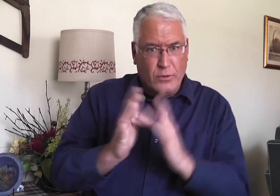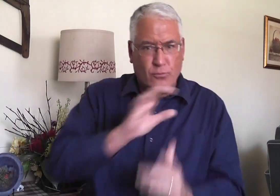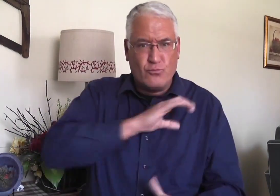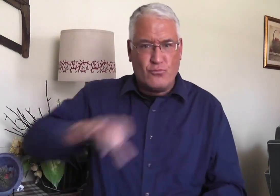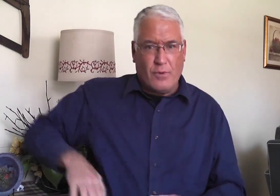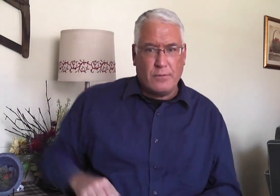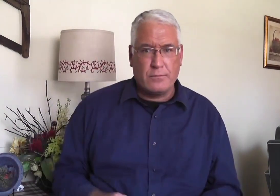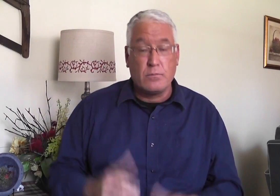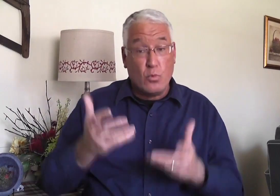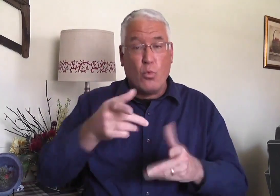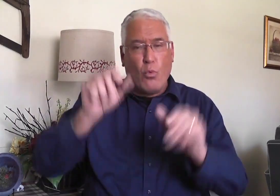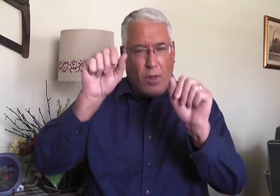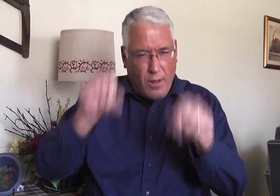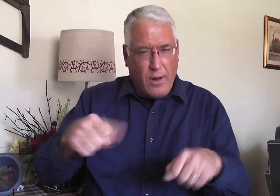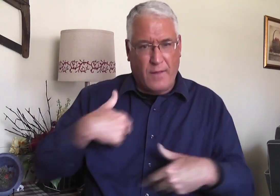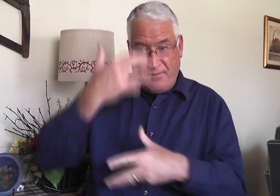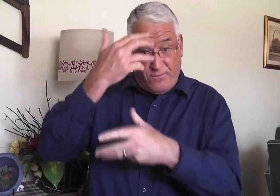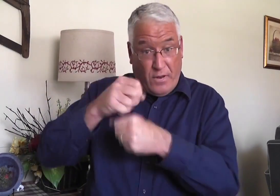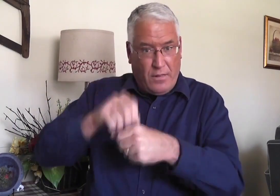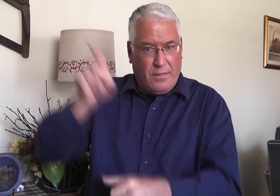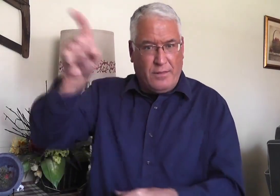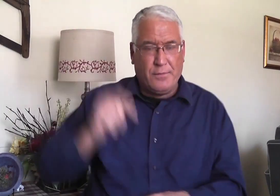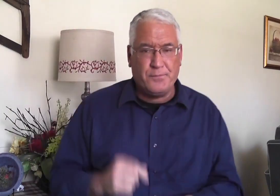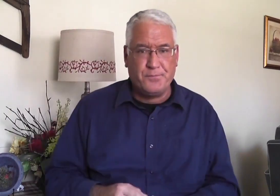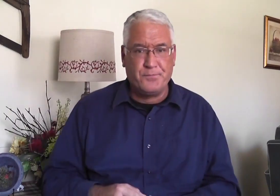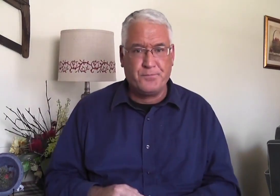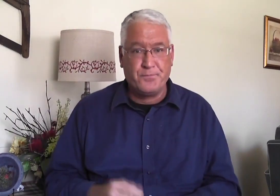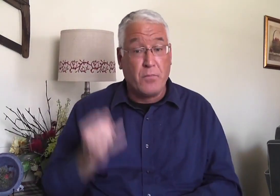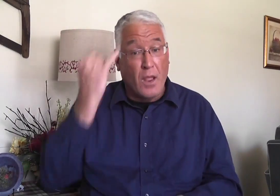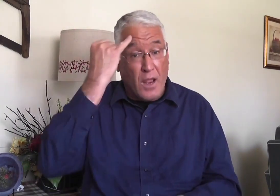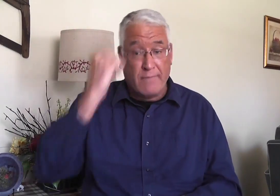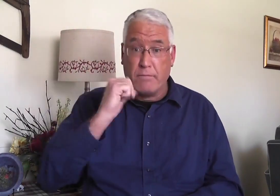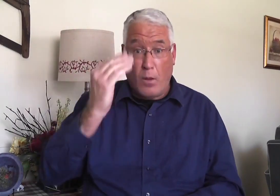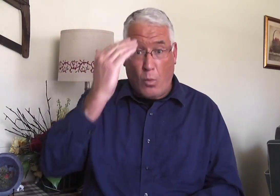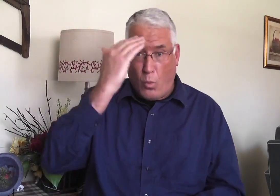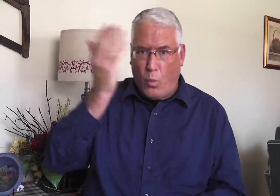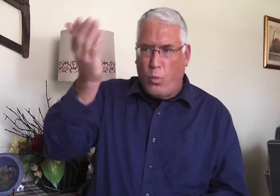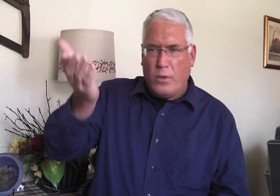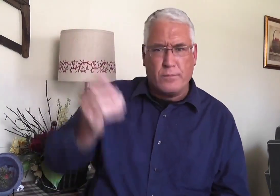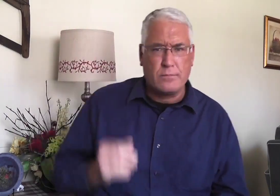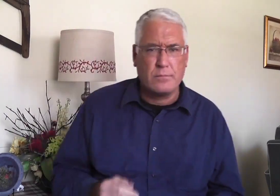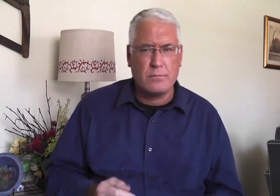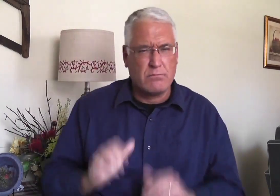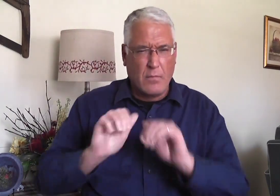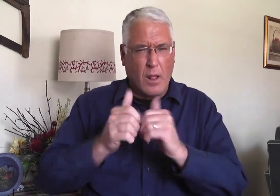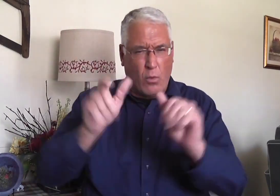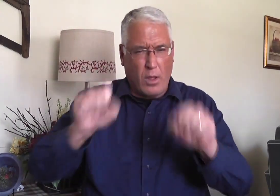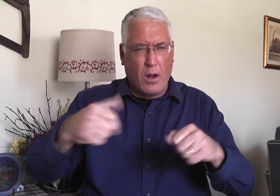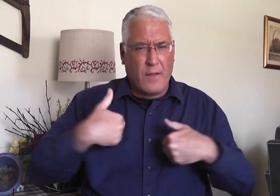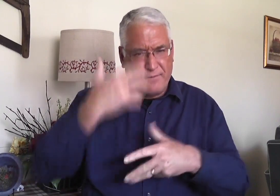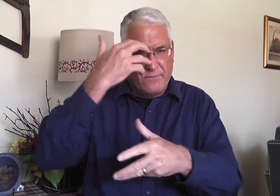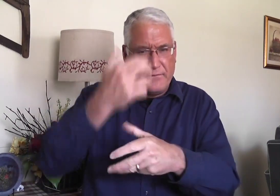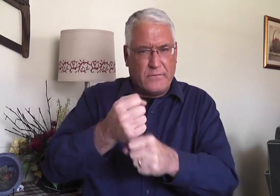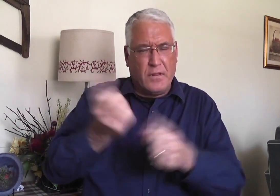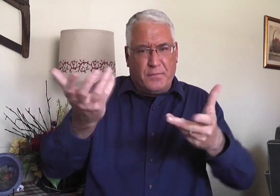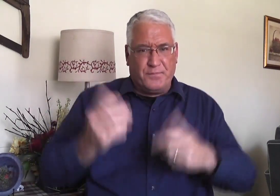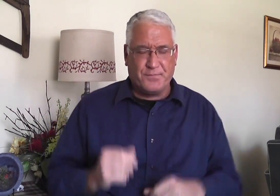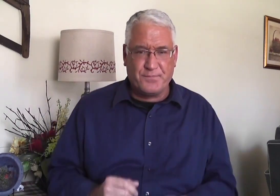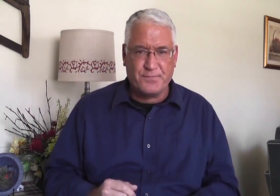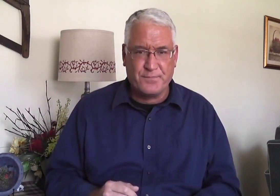For us to know Jesus Christ. Have faith in him. If we don't know him, how can we